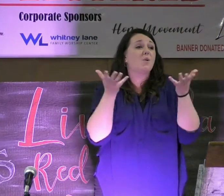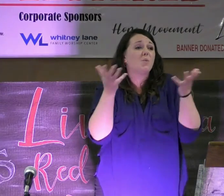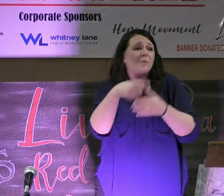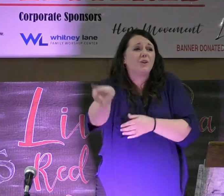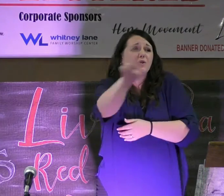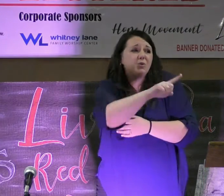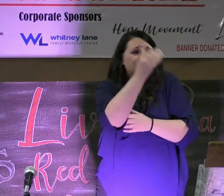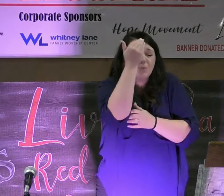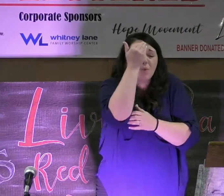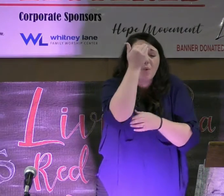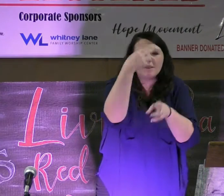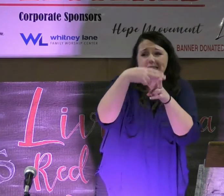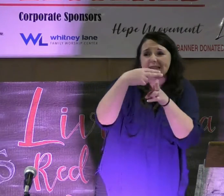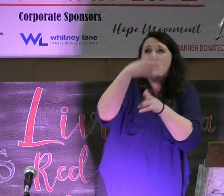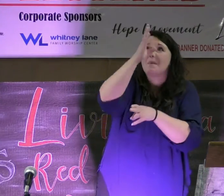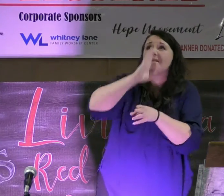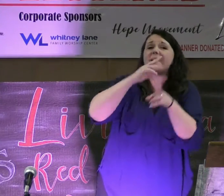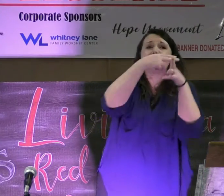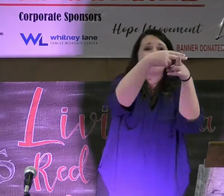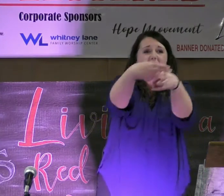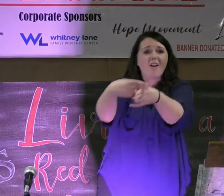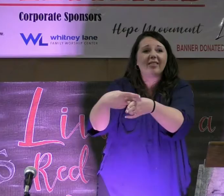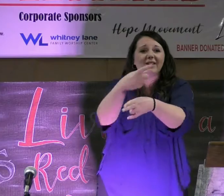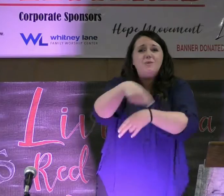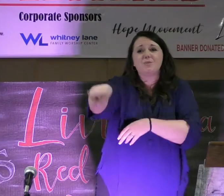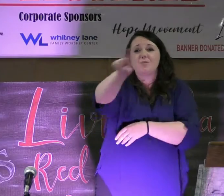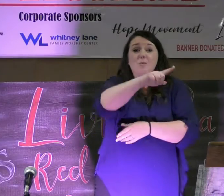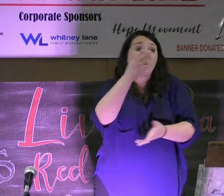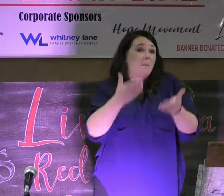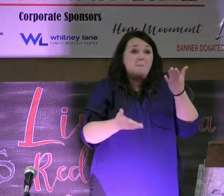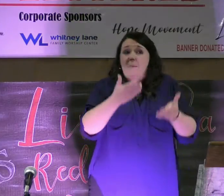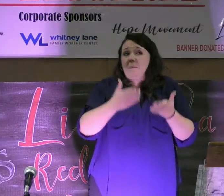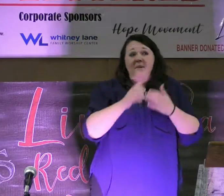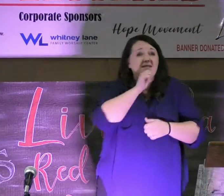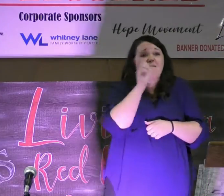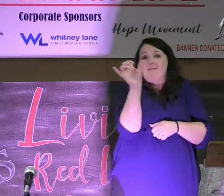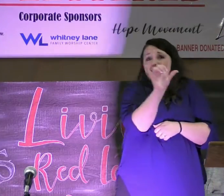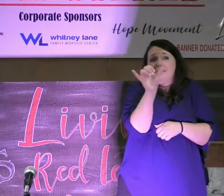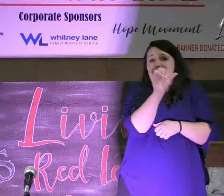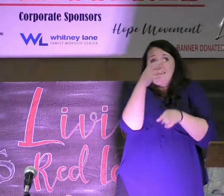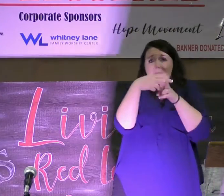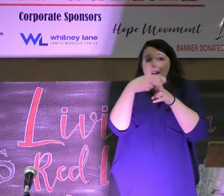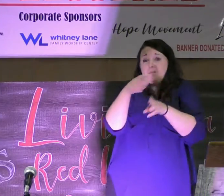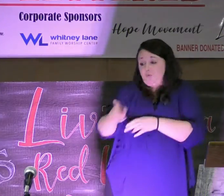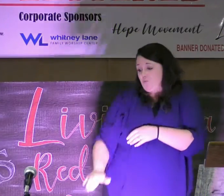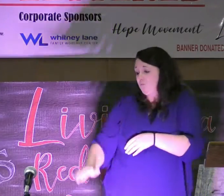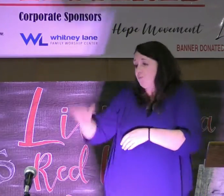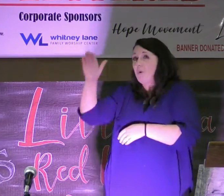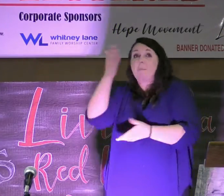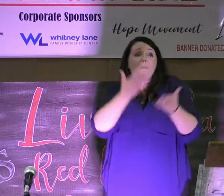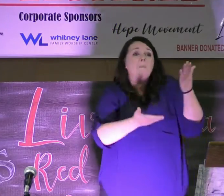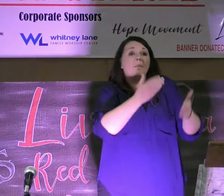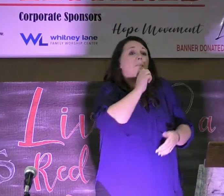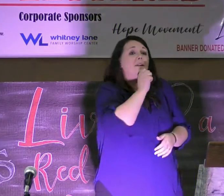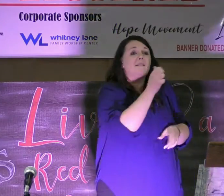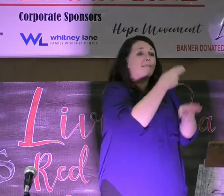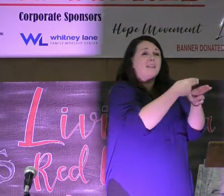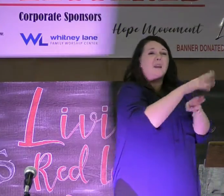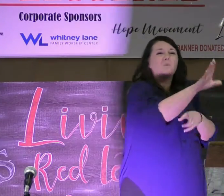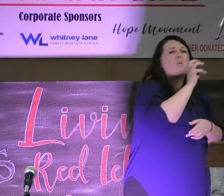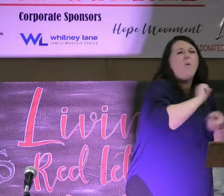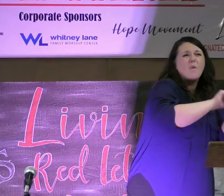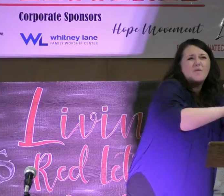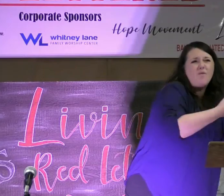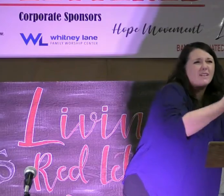you know is the name God is calling you? Maybe it's not the name you grew up with. Maybe it's not the name your old